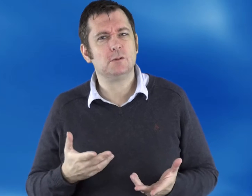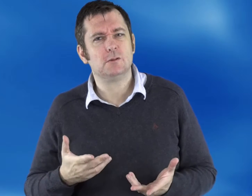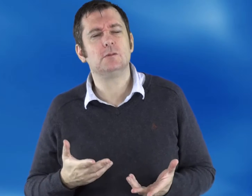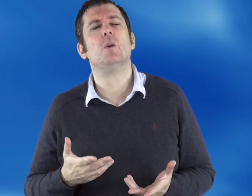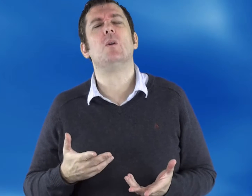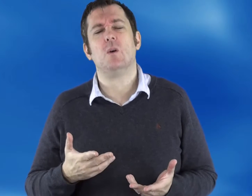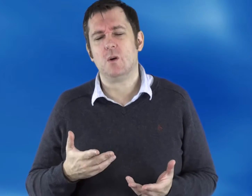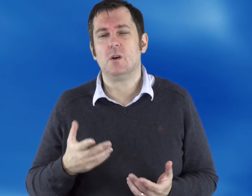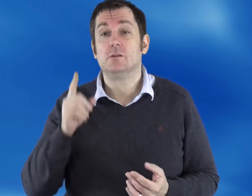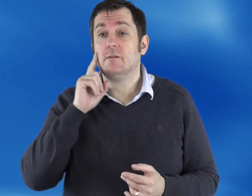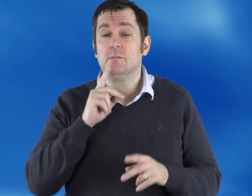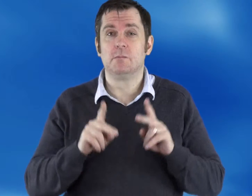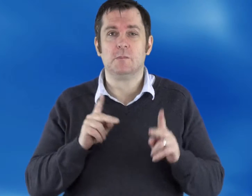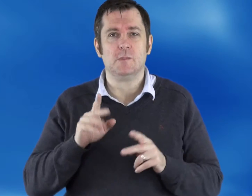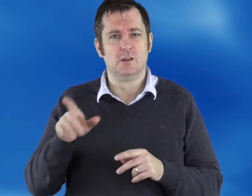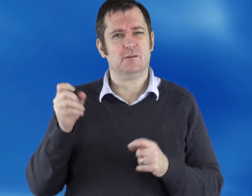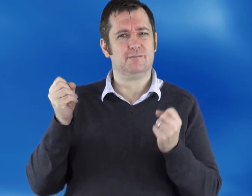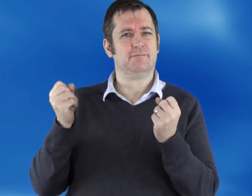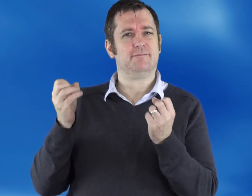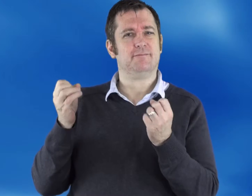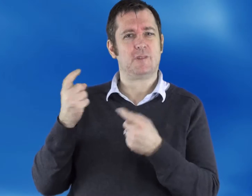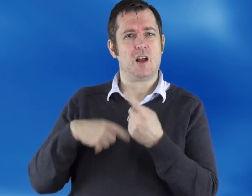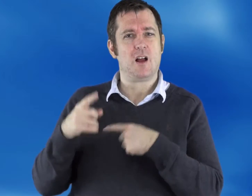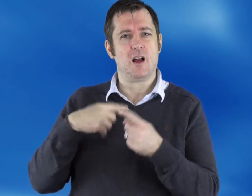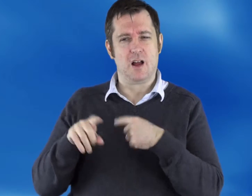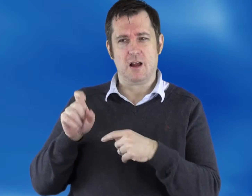For deaf people, signing is so important and having visual access to that.